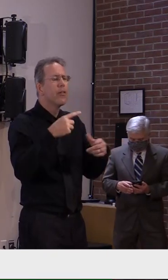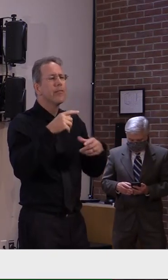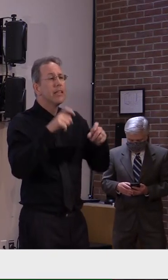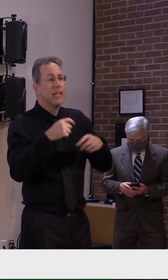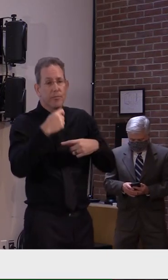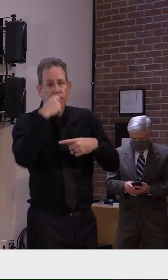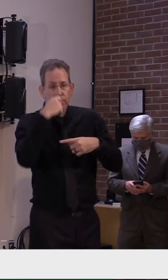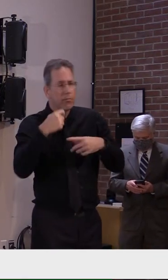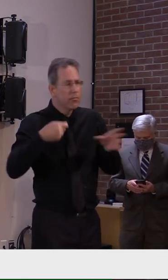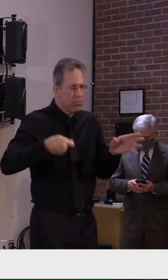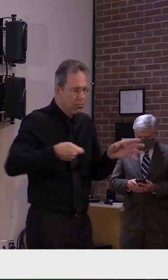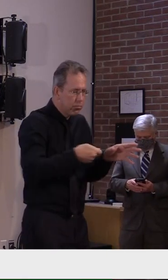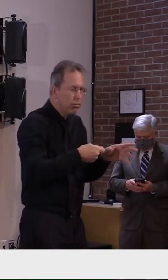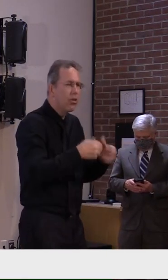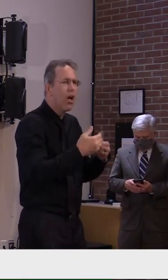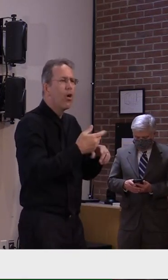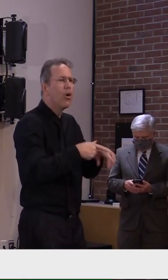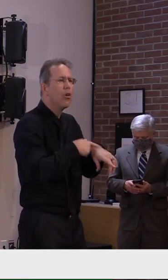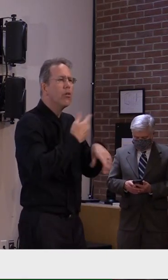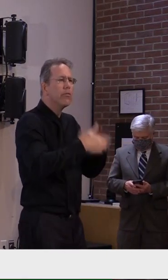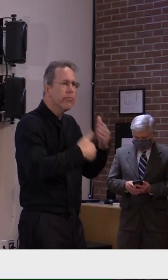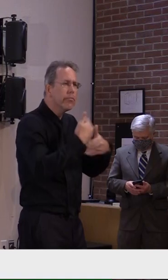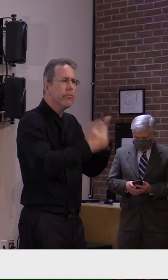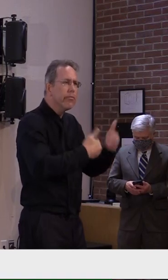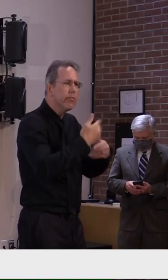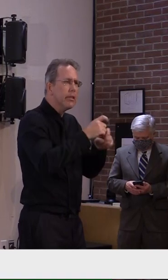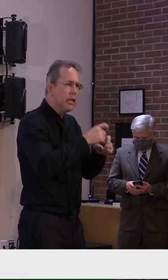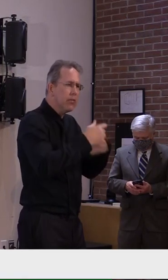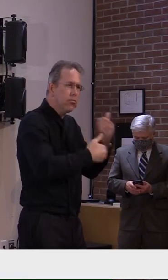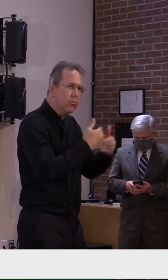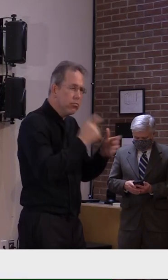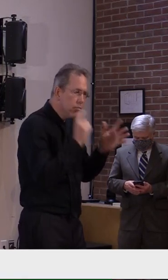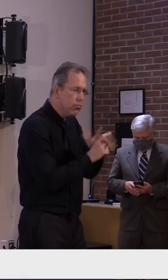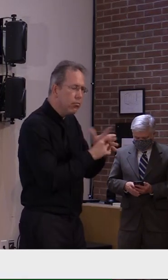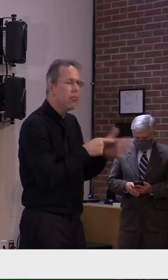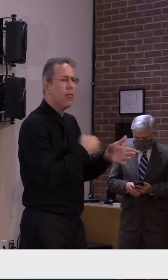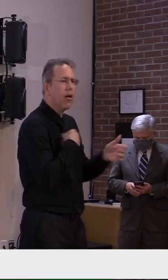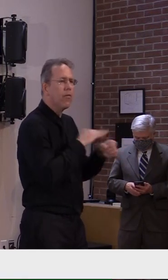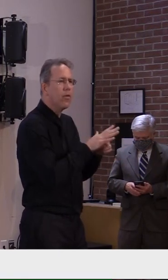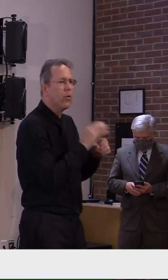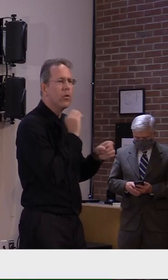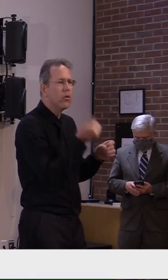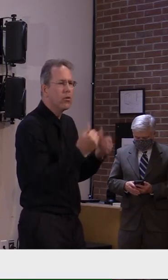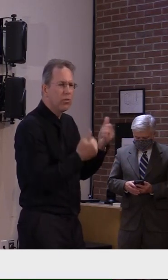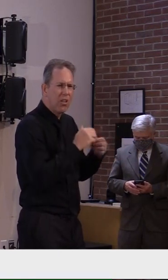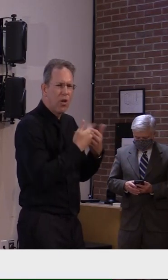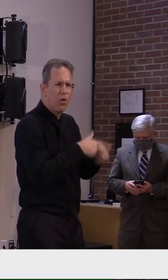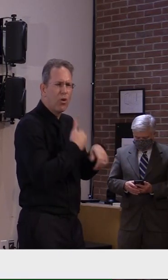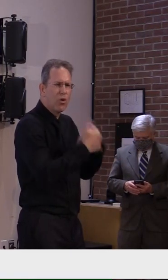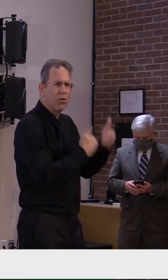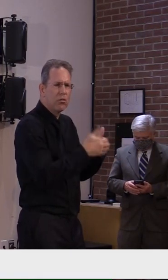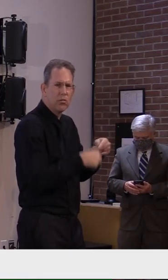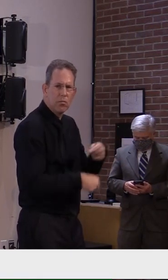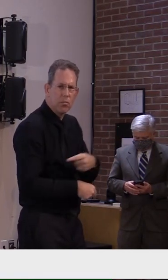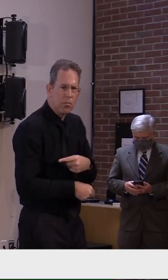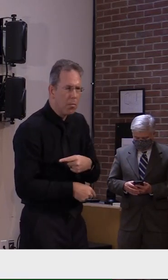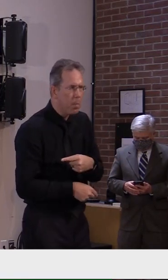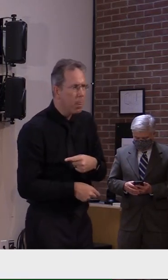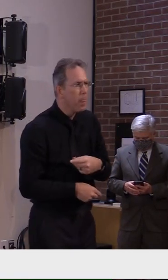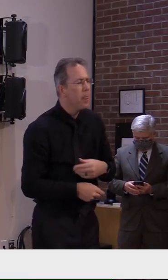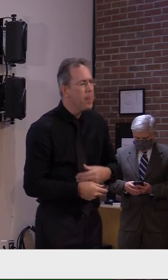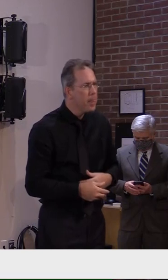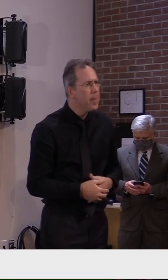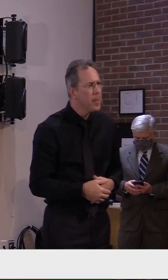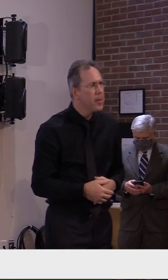each platform so let's not look at the lab you know lab quest lab core quest our public health lab